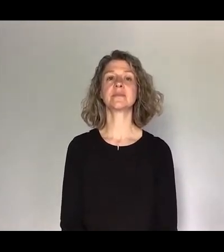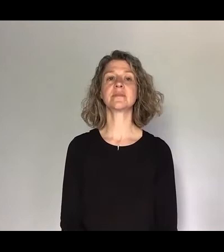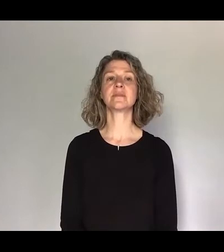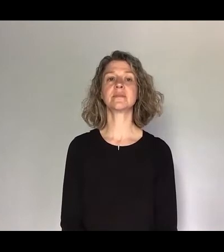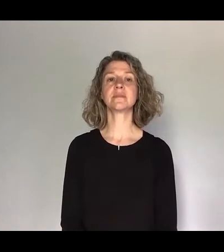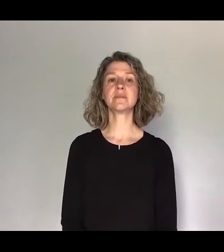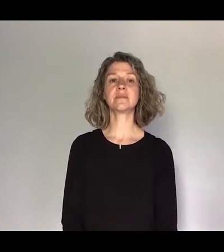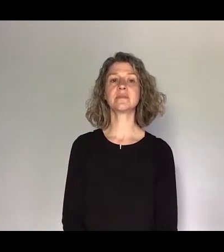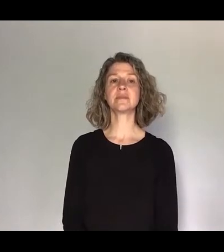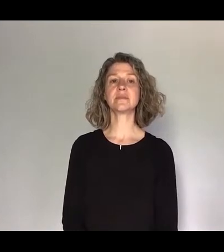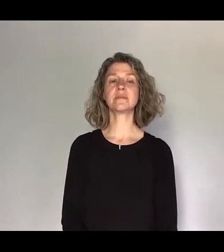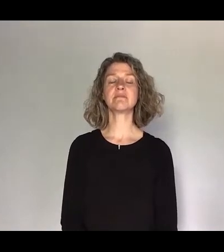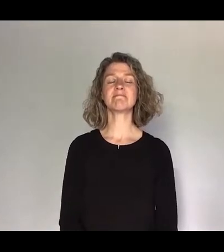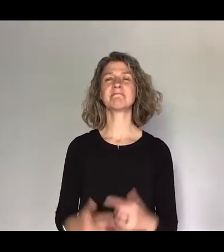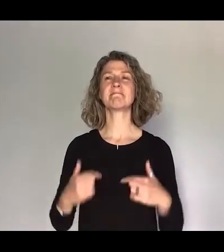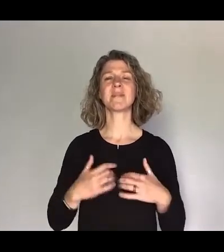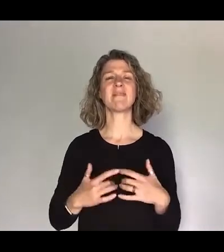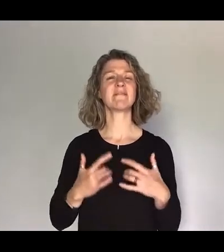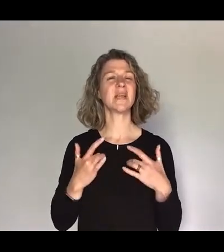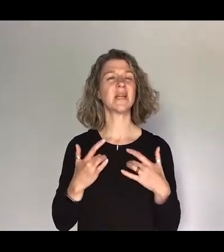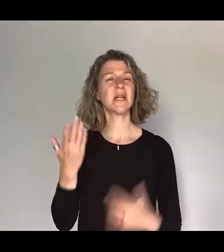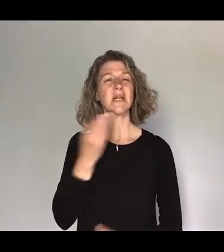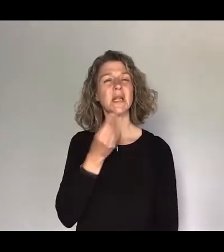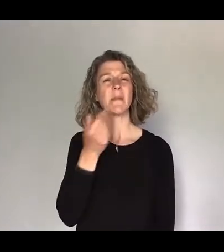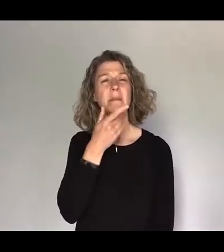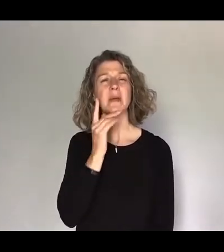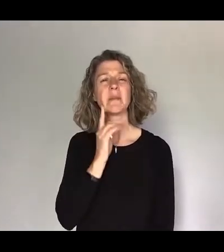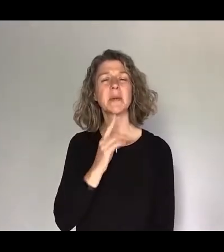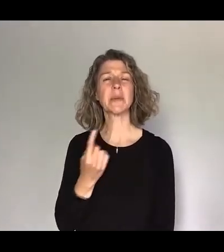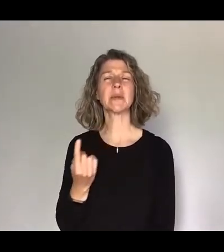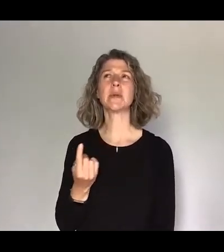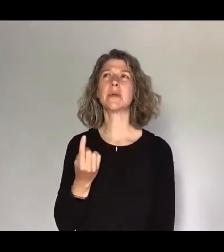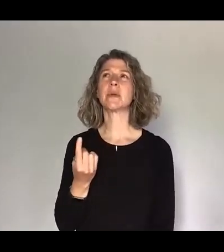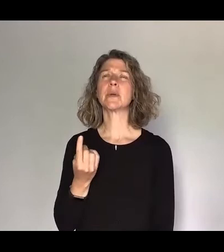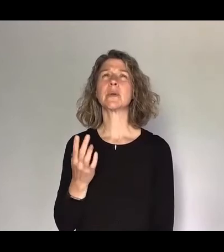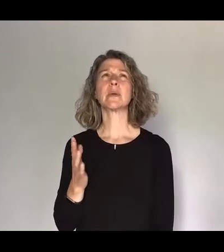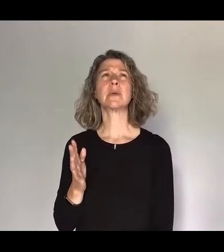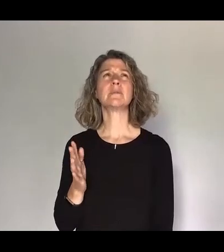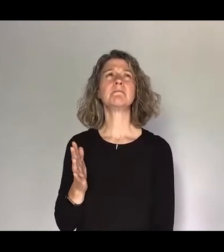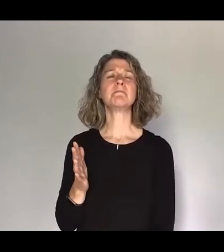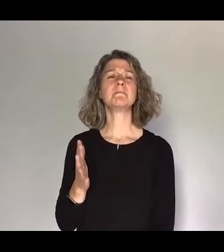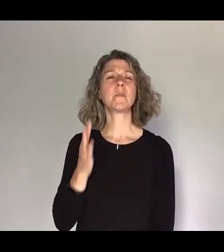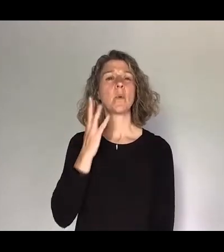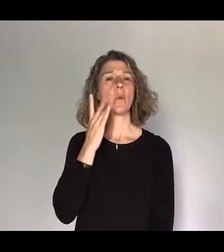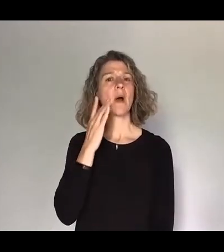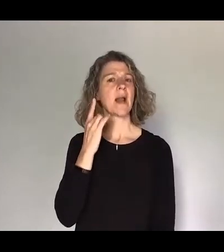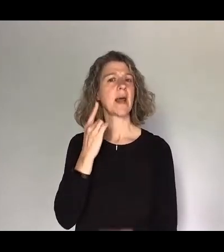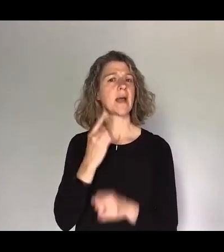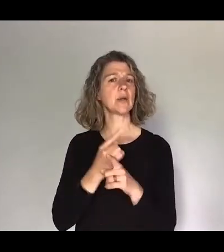I get the sense that there are some people who when I spoke about there being a single life event